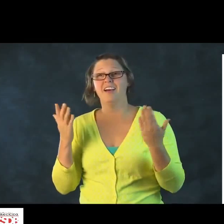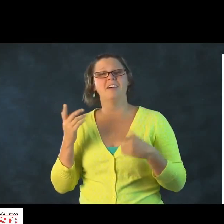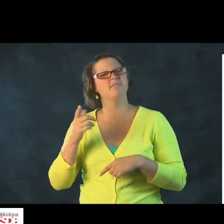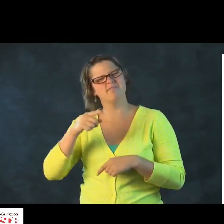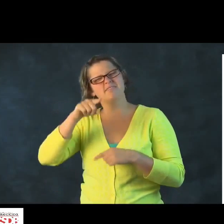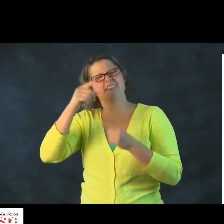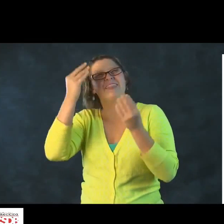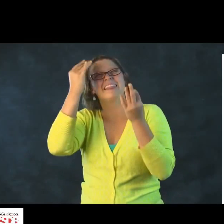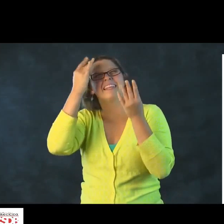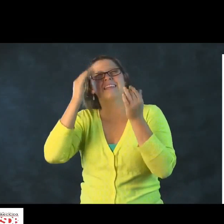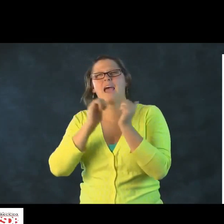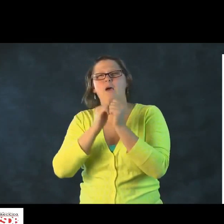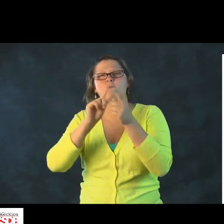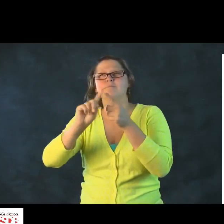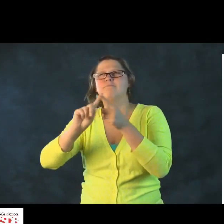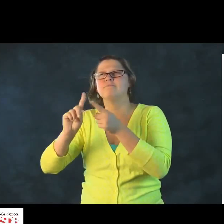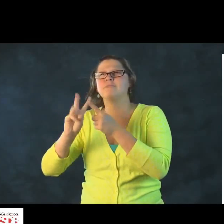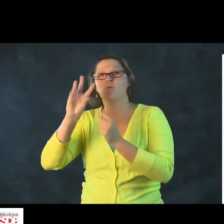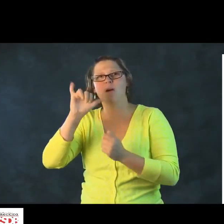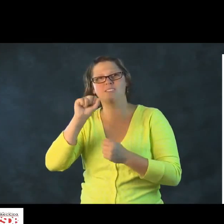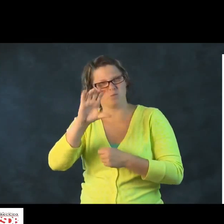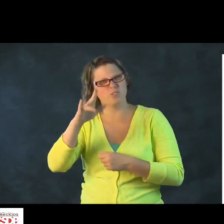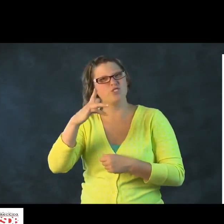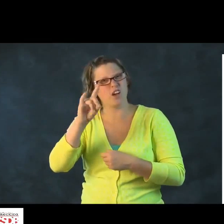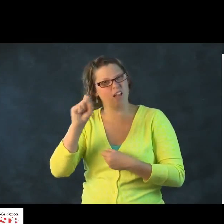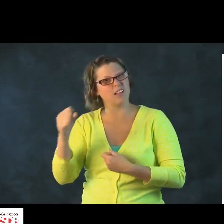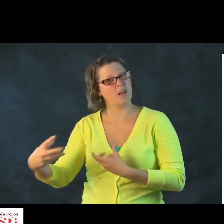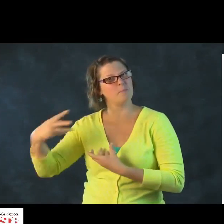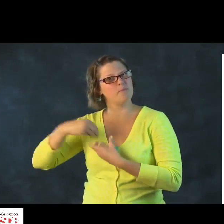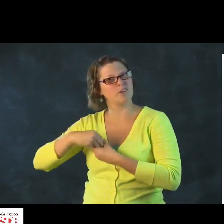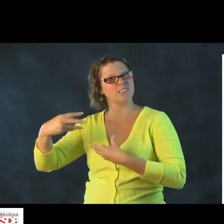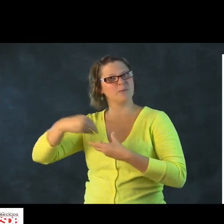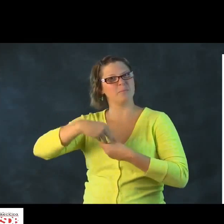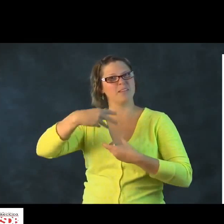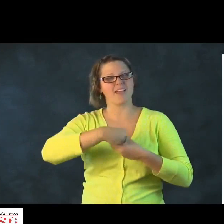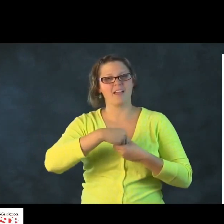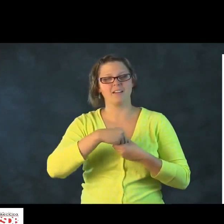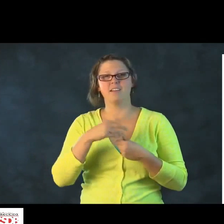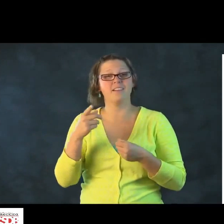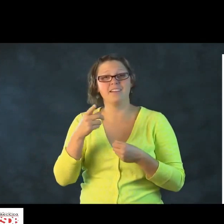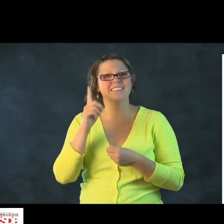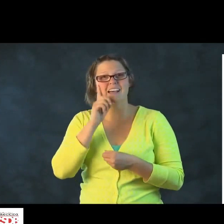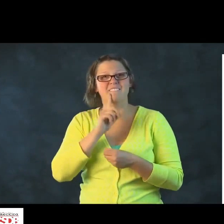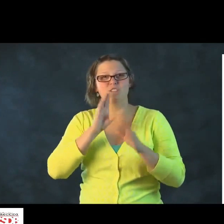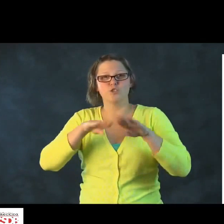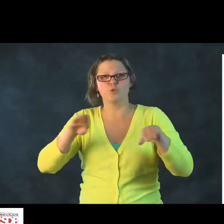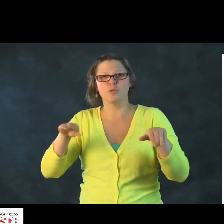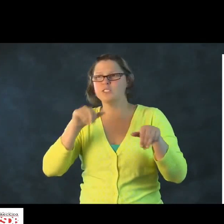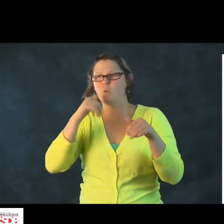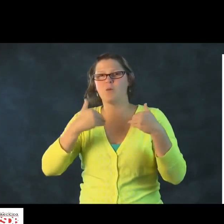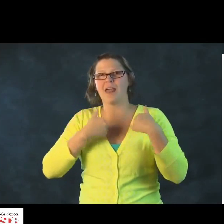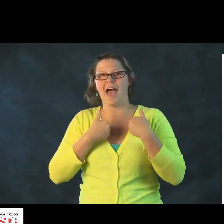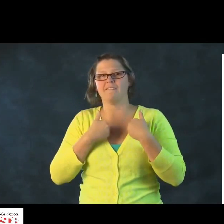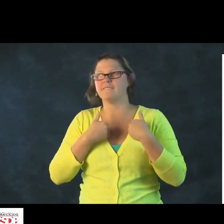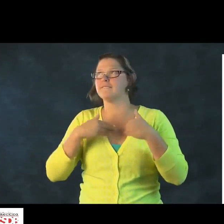But the key here is involve your child. Think about the different ways that you can have your child participate.